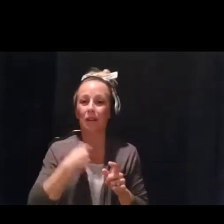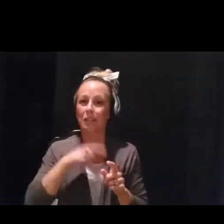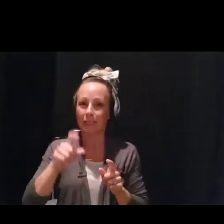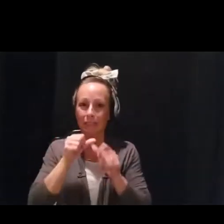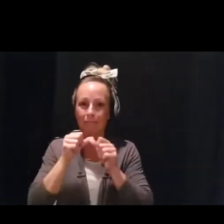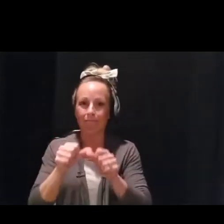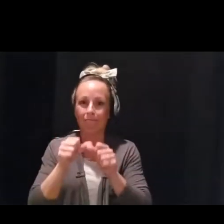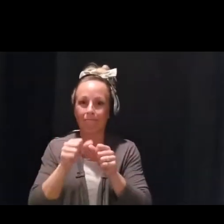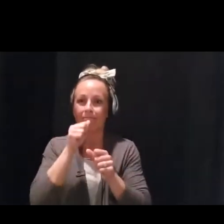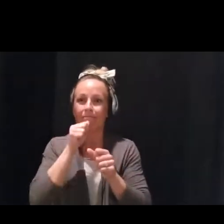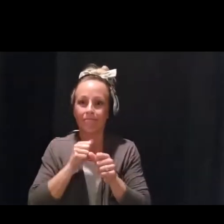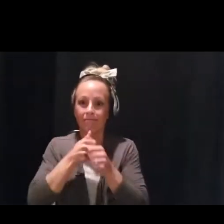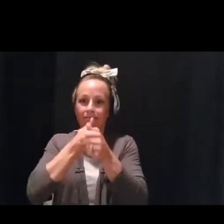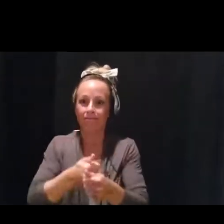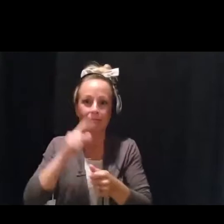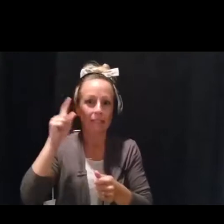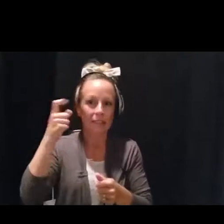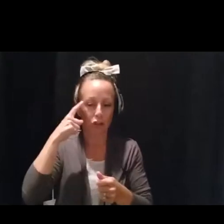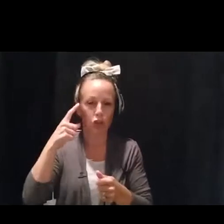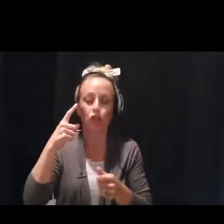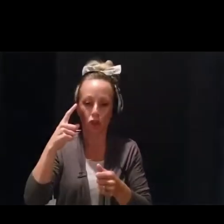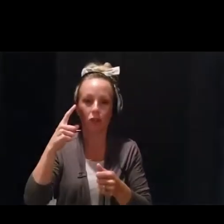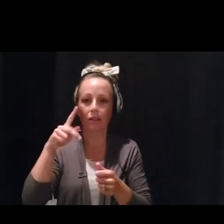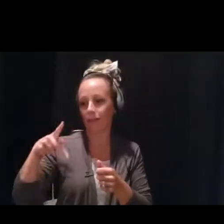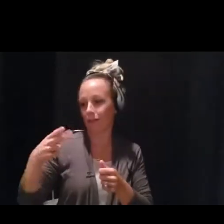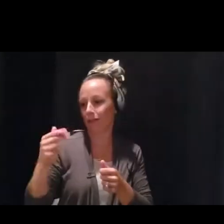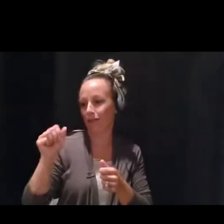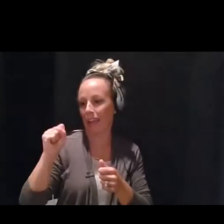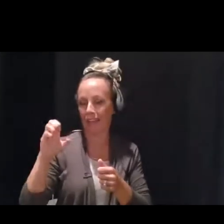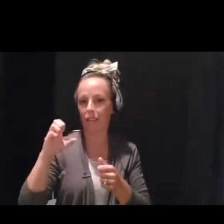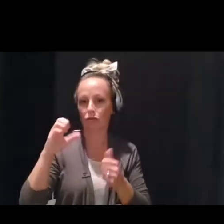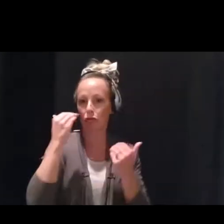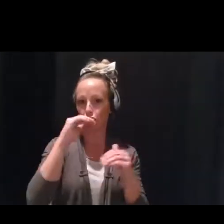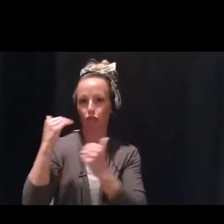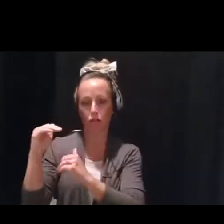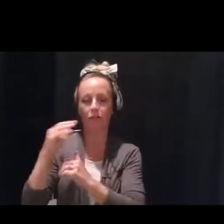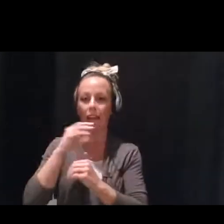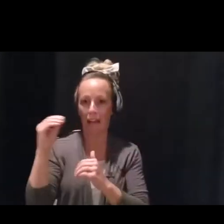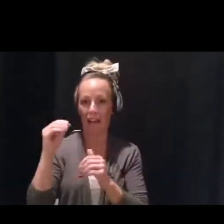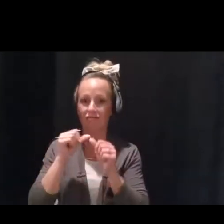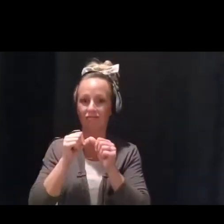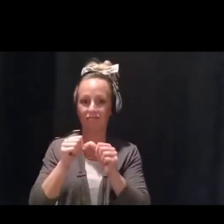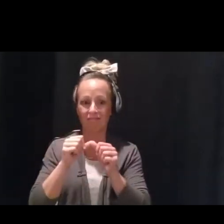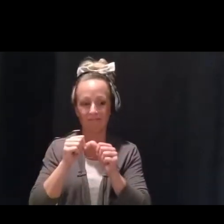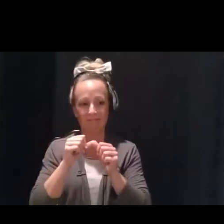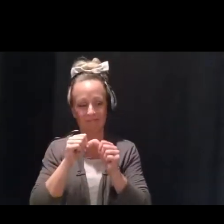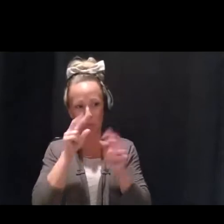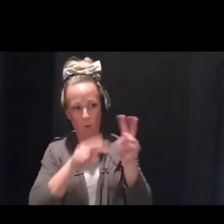Illinois governor's phase restrictions, while also carefully weighing the county's growth rate of cases, too.